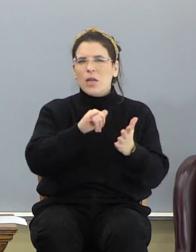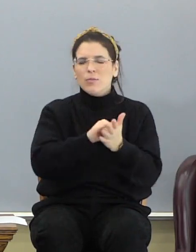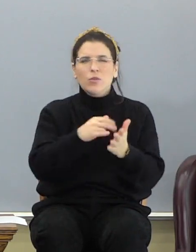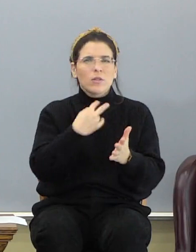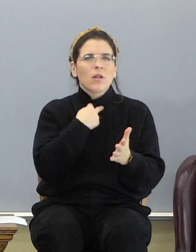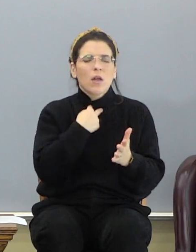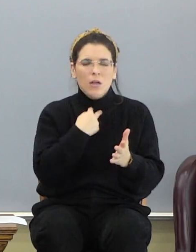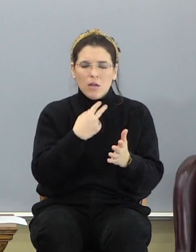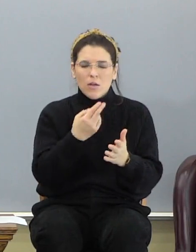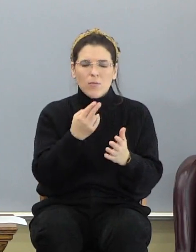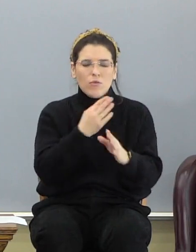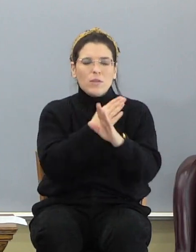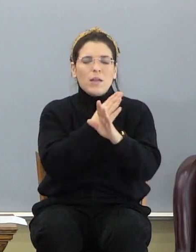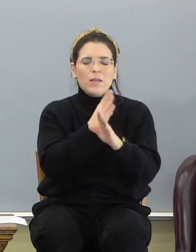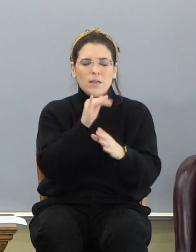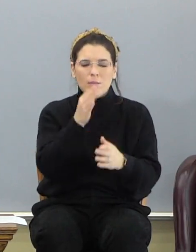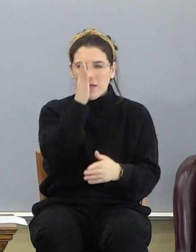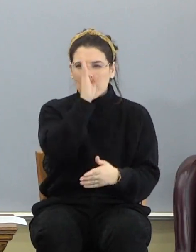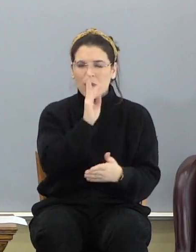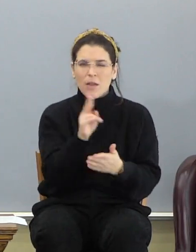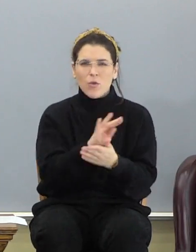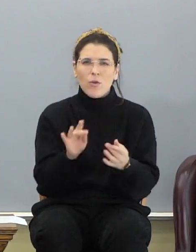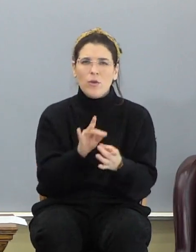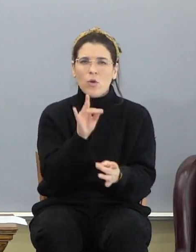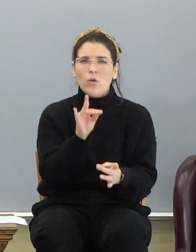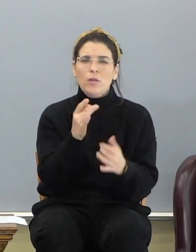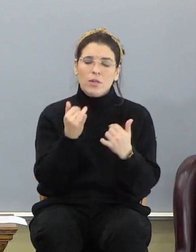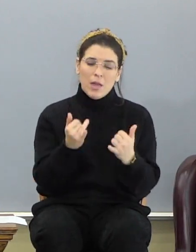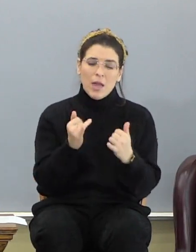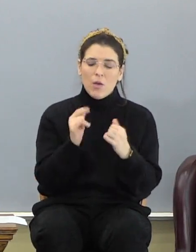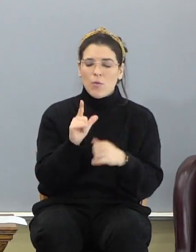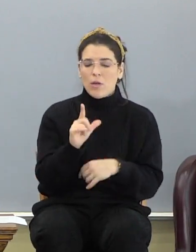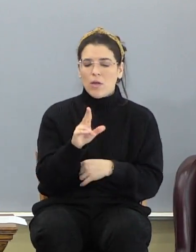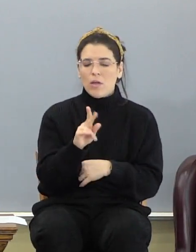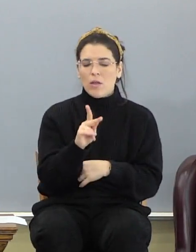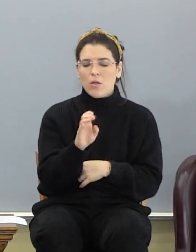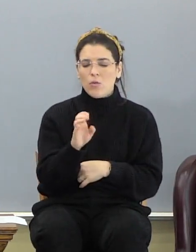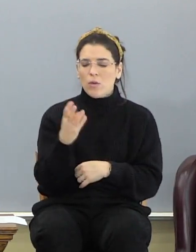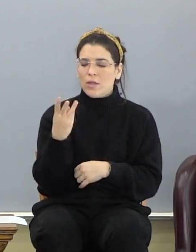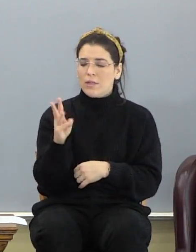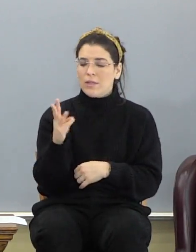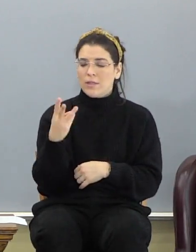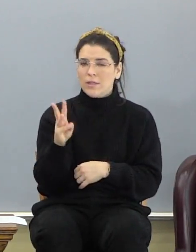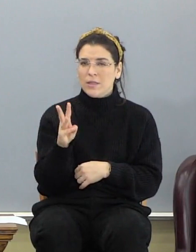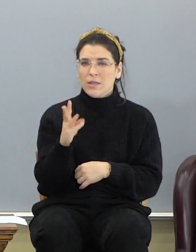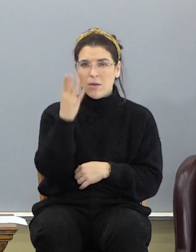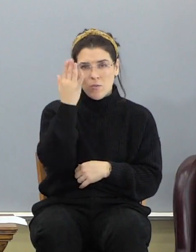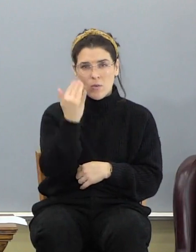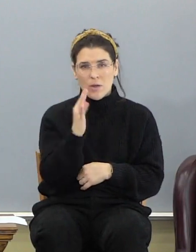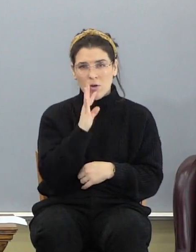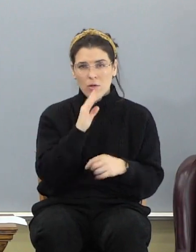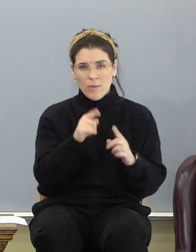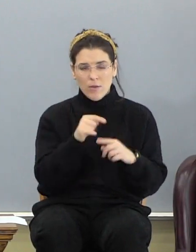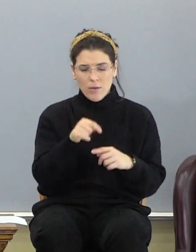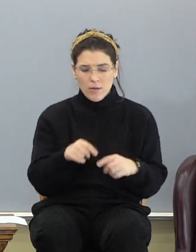Literally protected by God the Holy Ghost. Now over in Luke chapter 16, I want to bring this up,